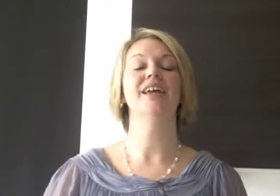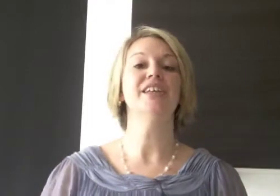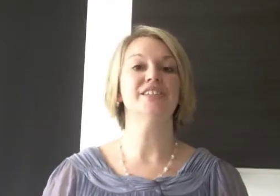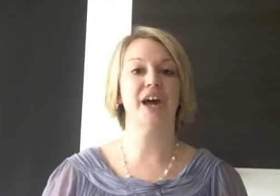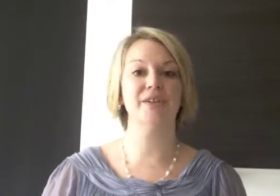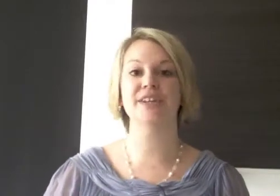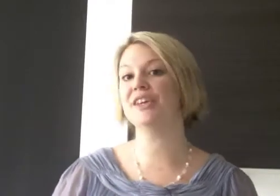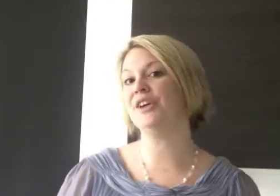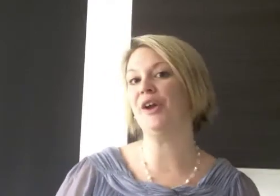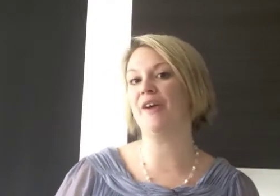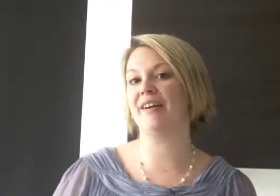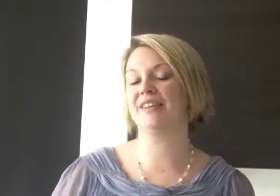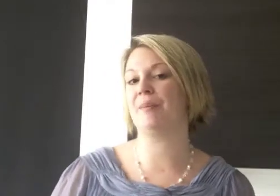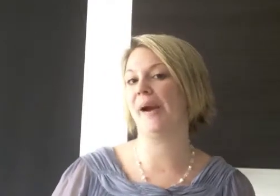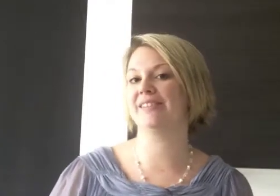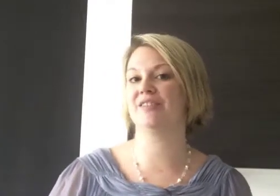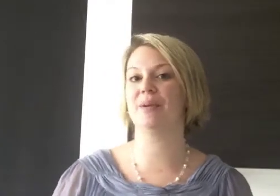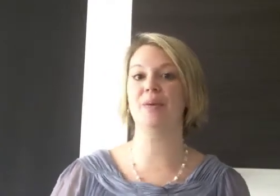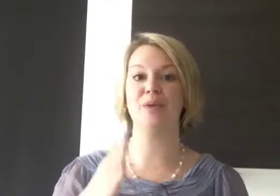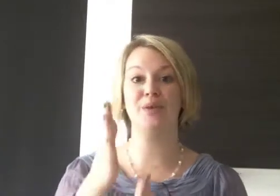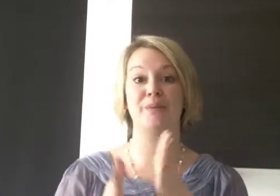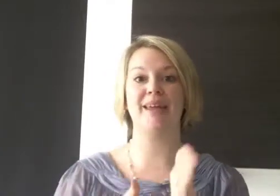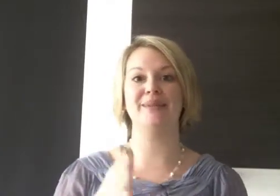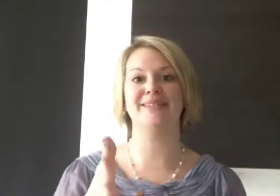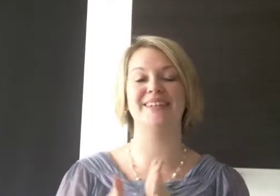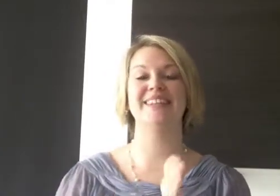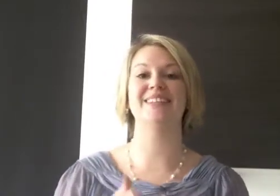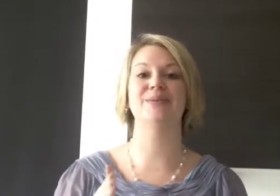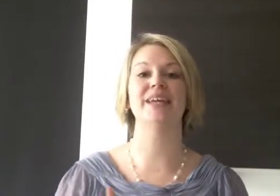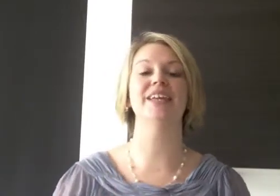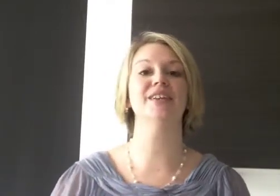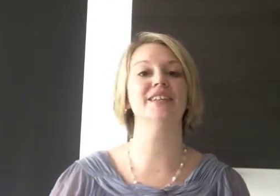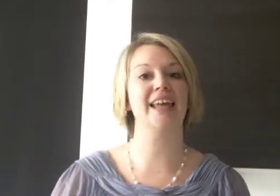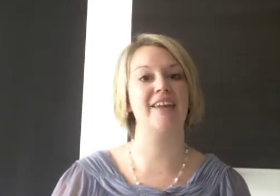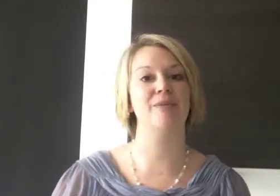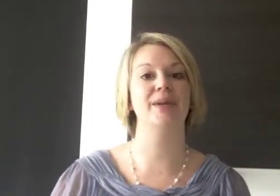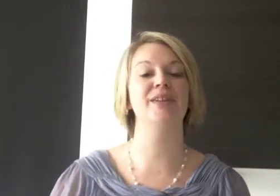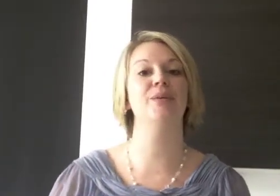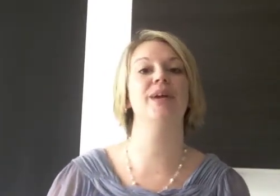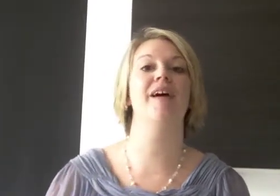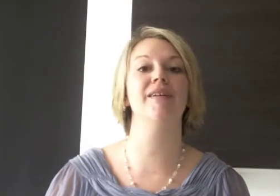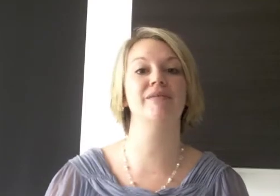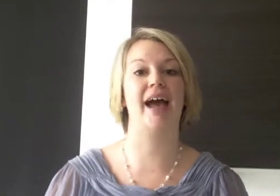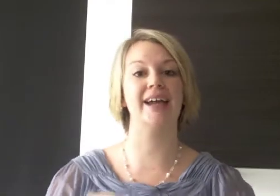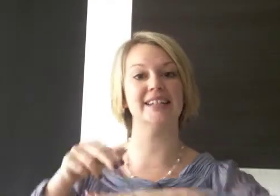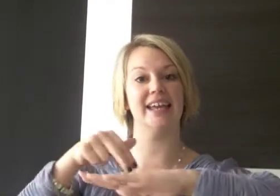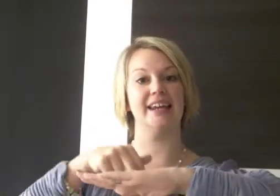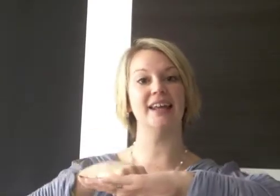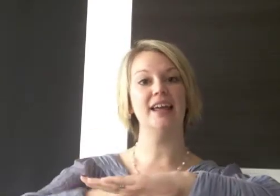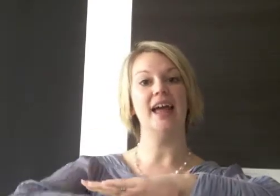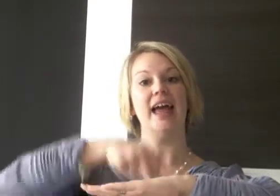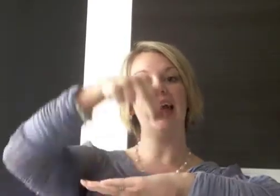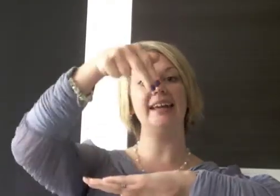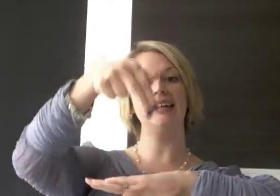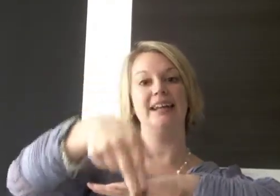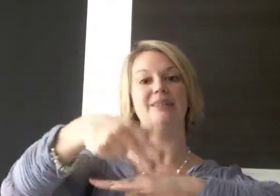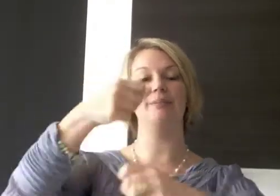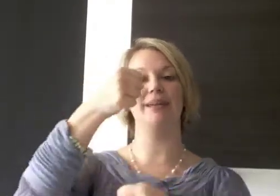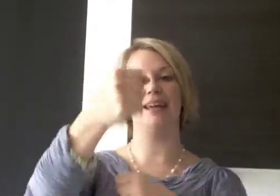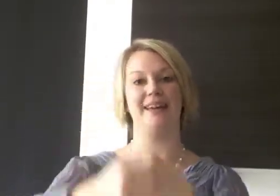So, so that you can go around and impress everybody with your baby signing this week, you can tell everybody that we are in fact in a leap year.